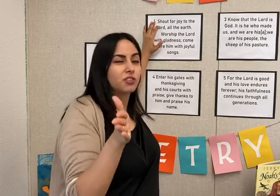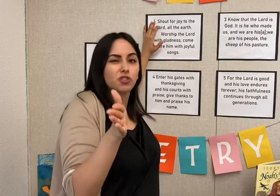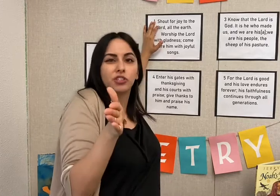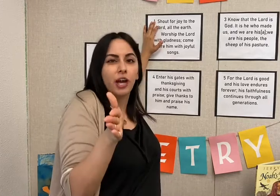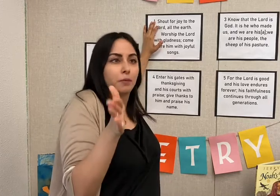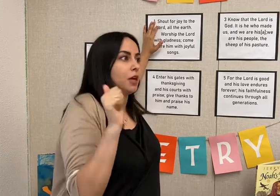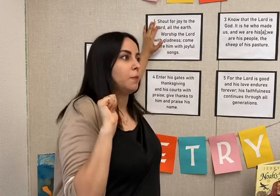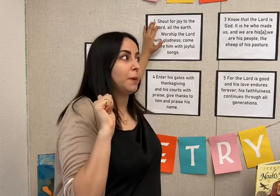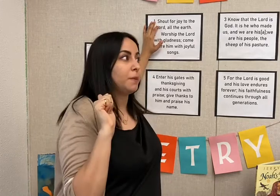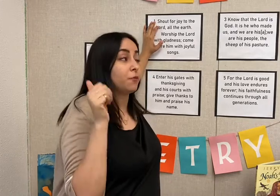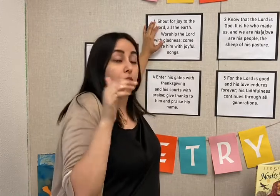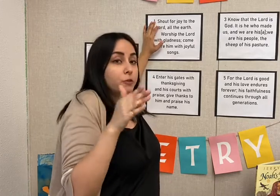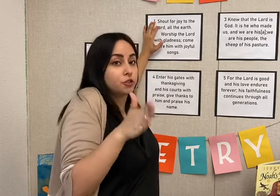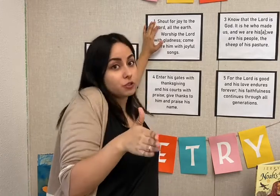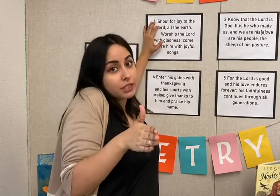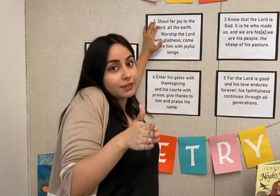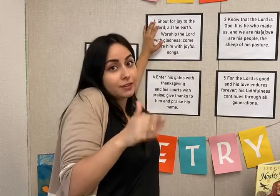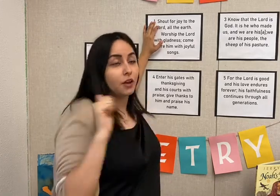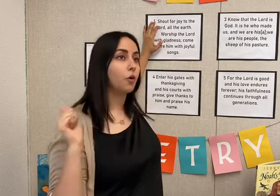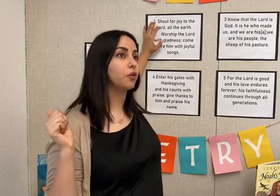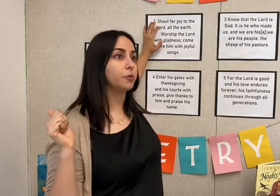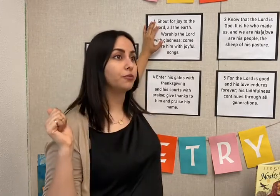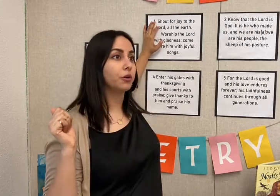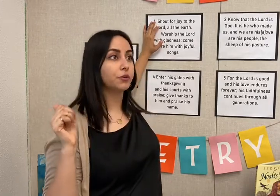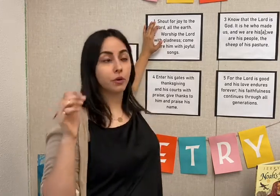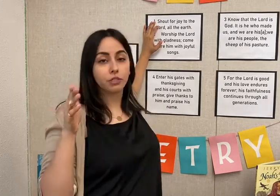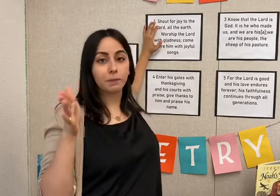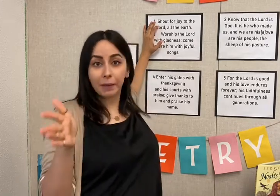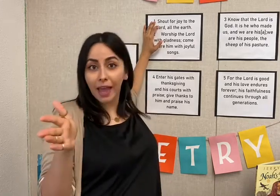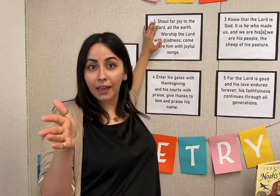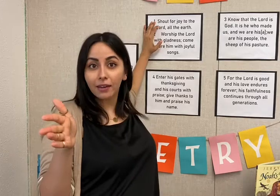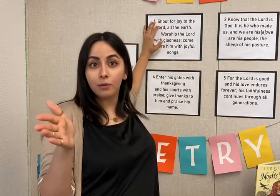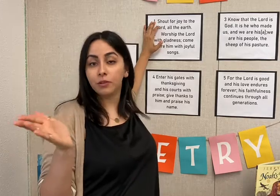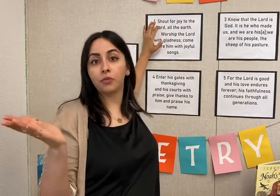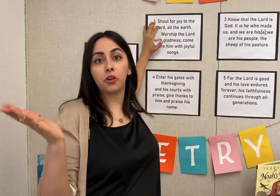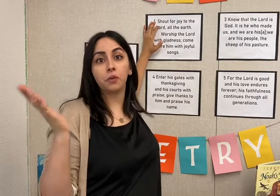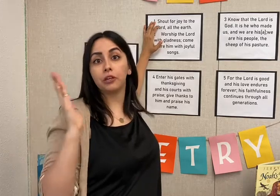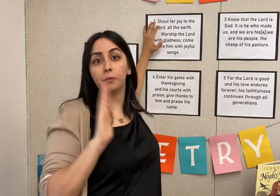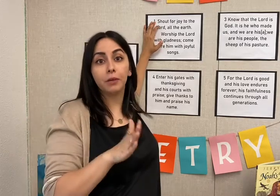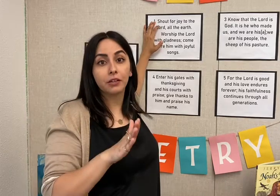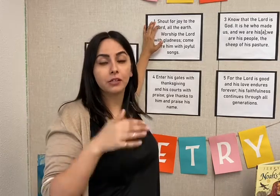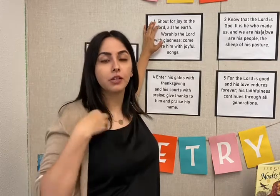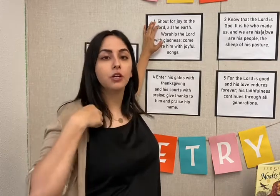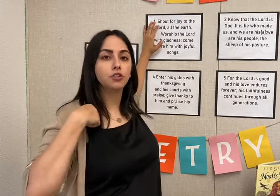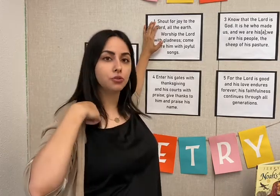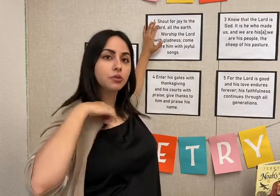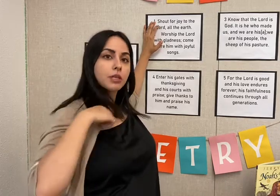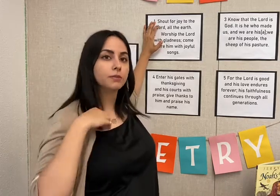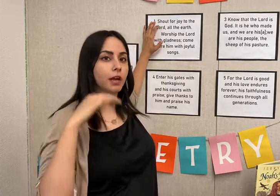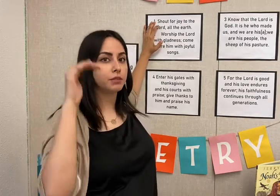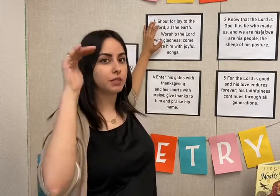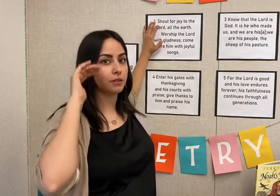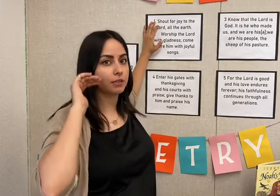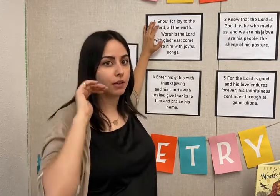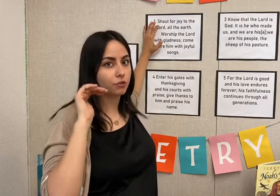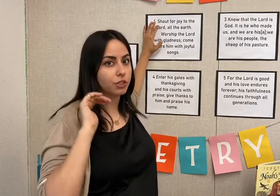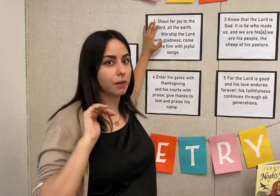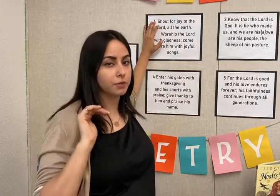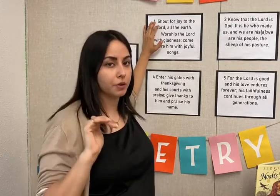certain time. Maybe before you brush your teeth, or before you go to bed, before you eat your meals. Choose some time to say it several times, all right?